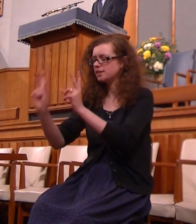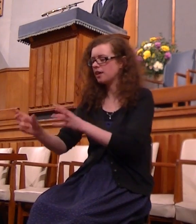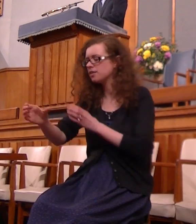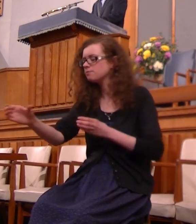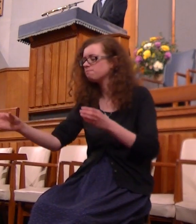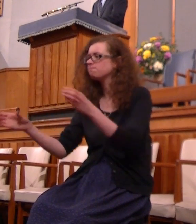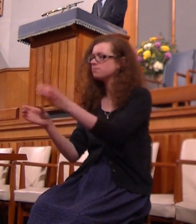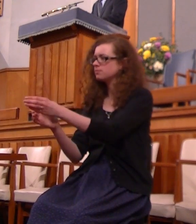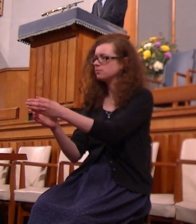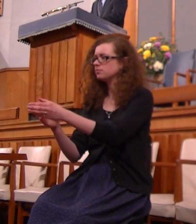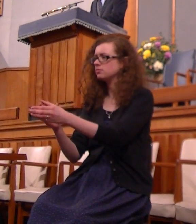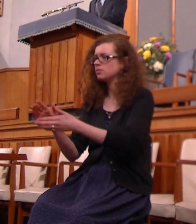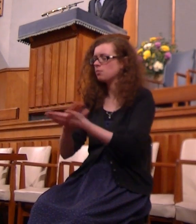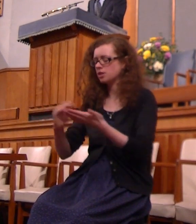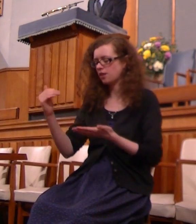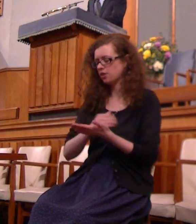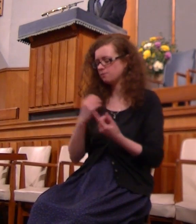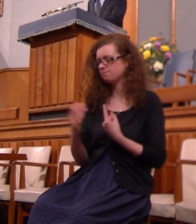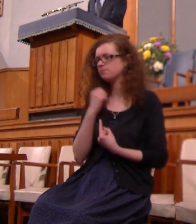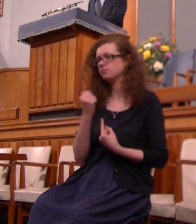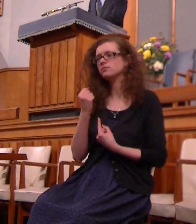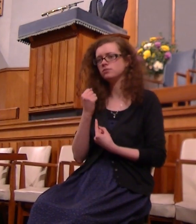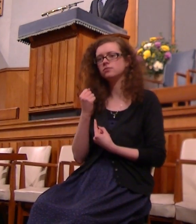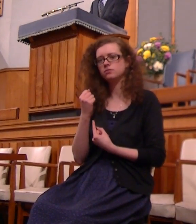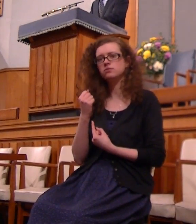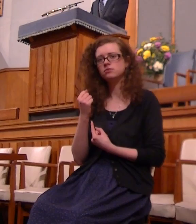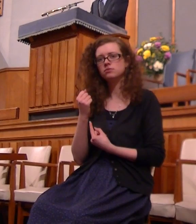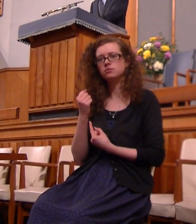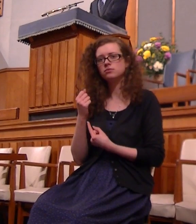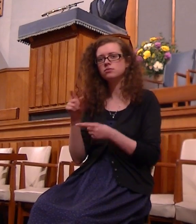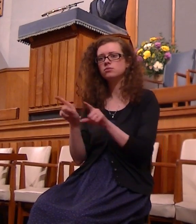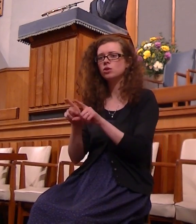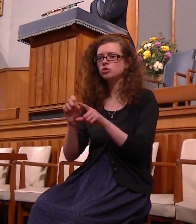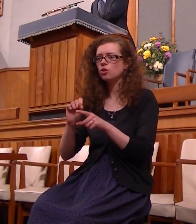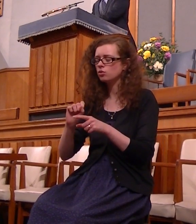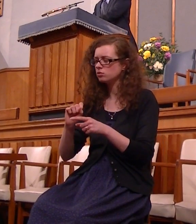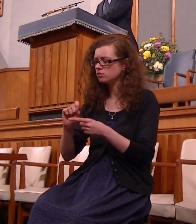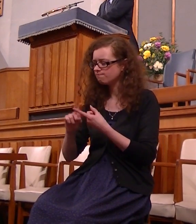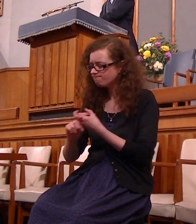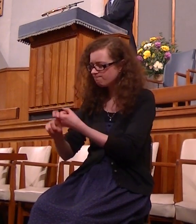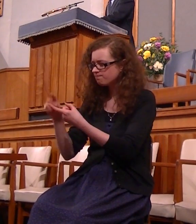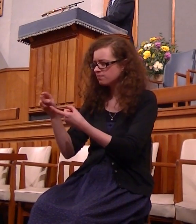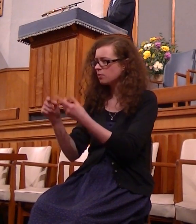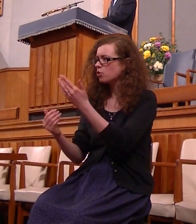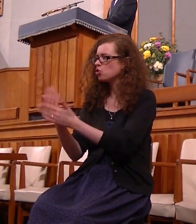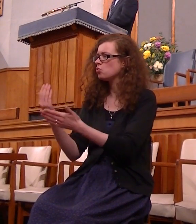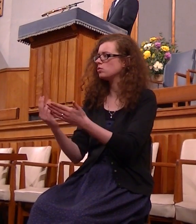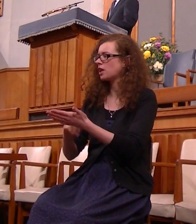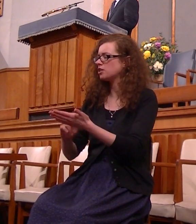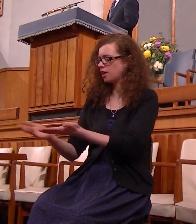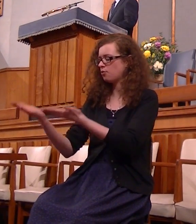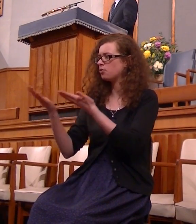for us and they will depend upon his power to give us a new nature a new beginning